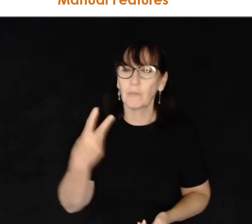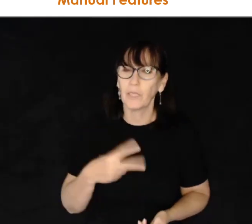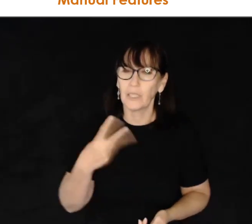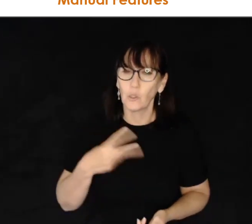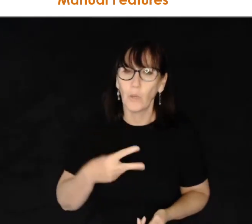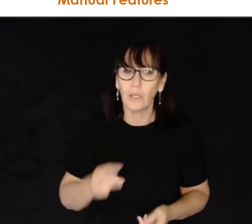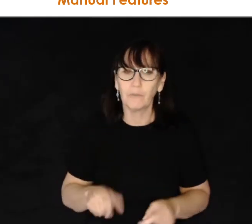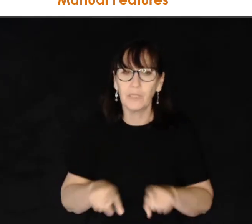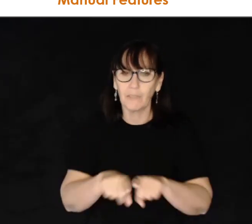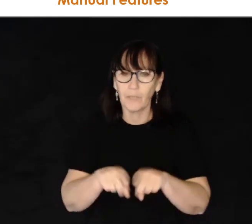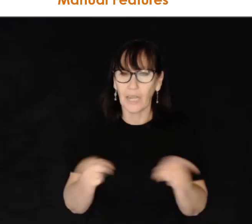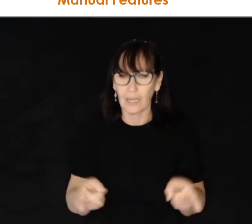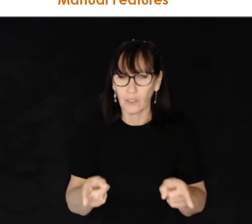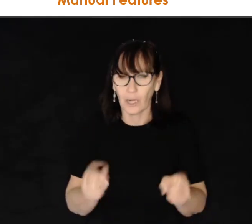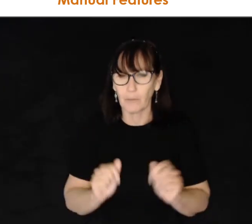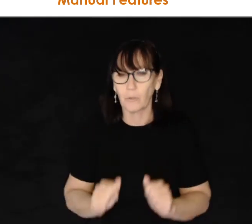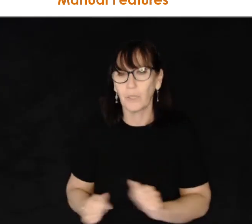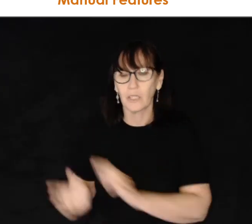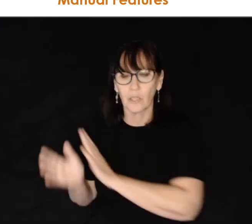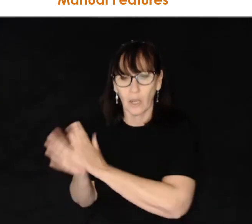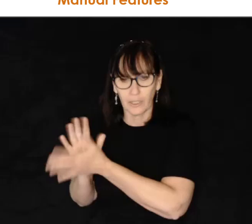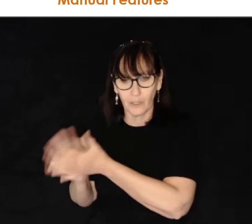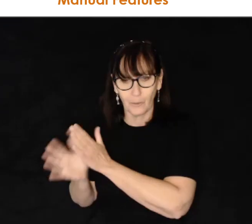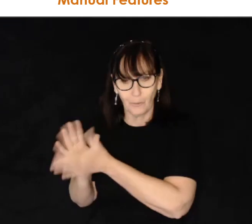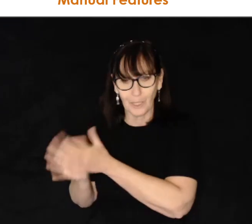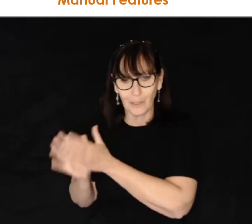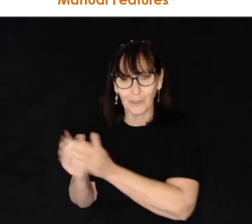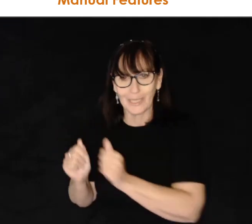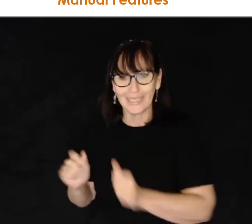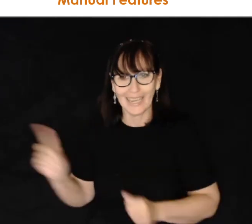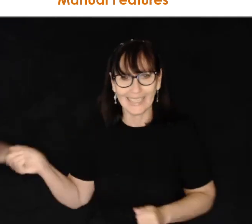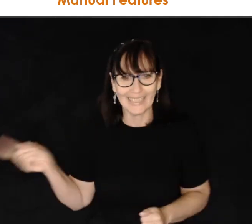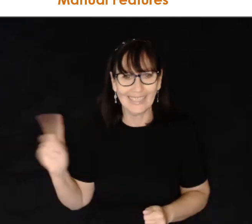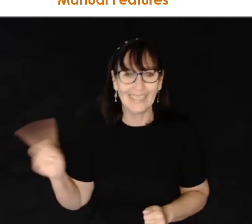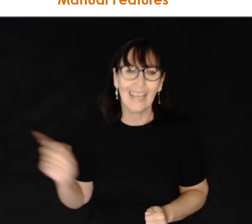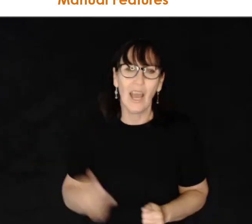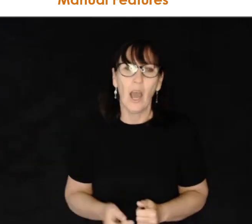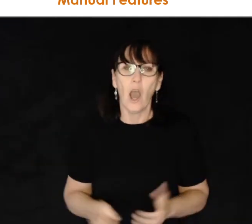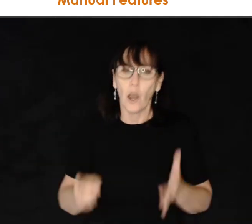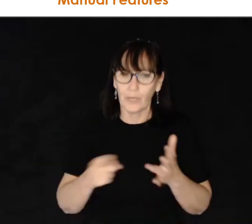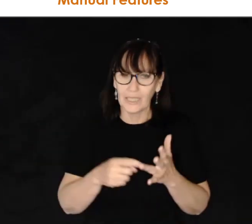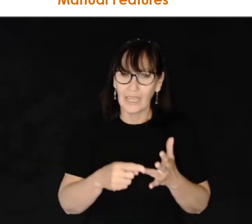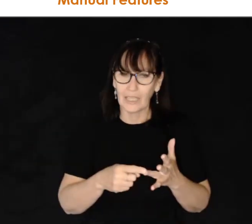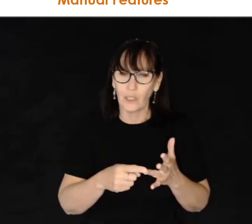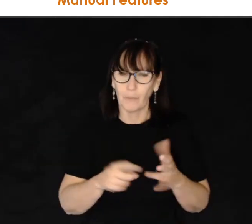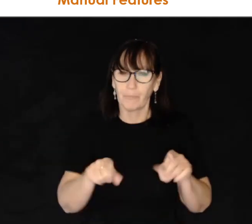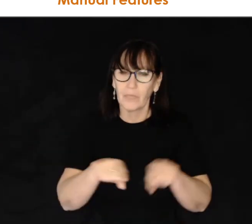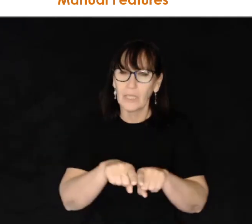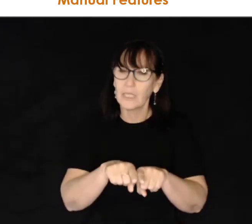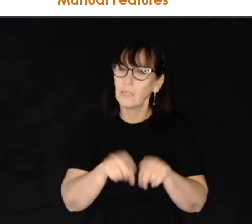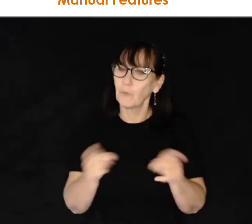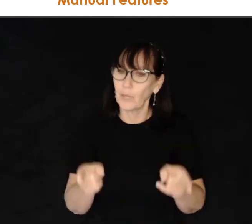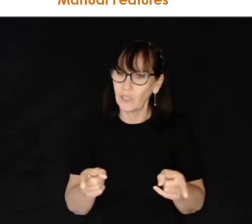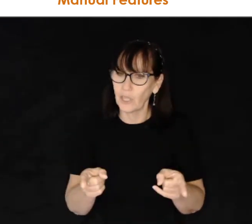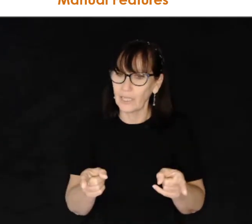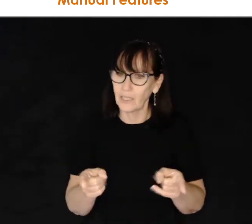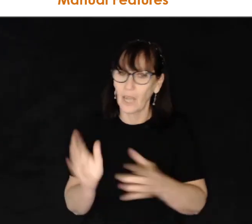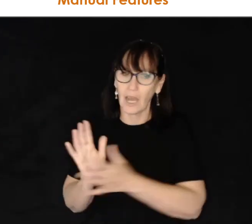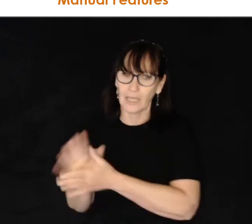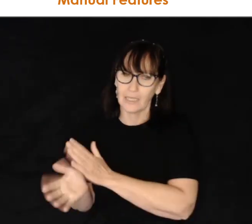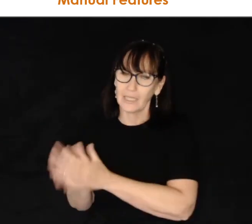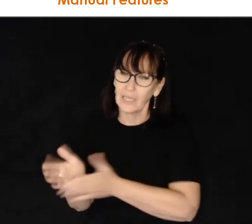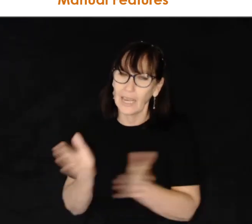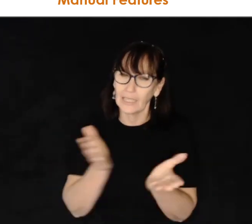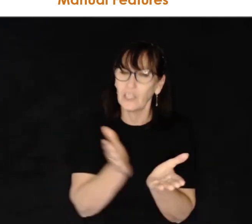approximately 12 different handshapes with the signs we use today. Orientation. This differentiates